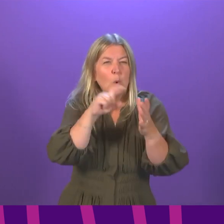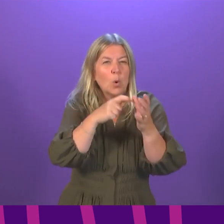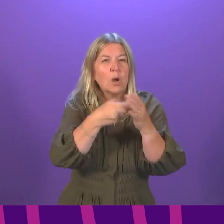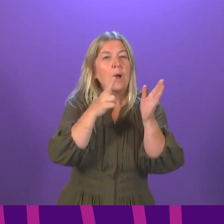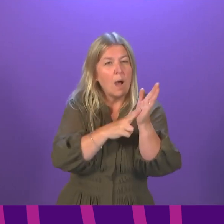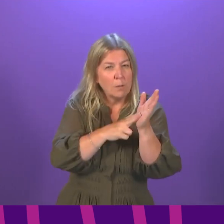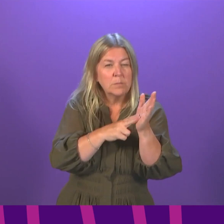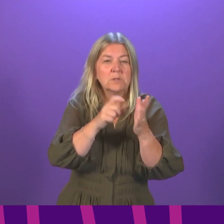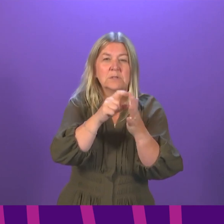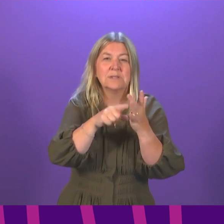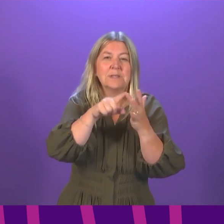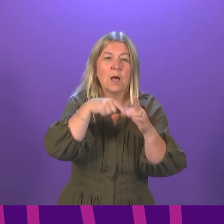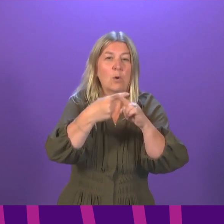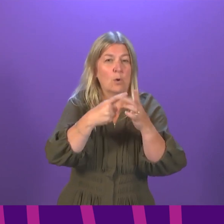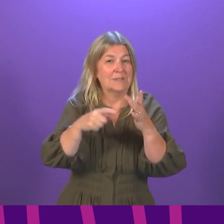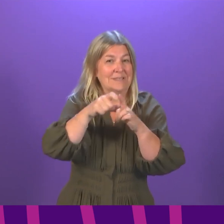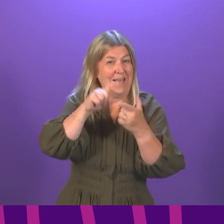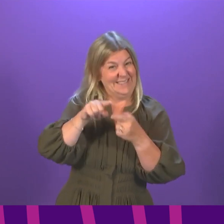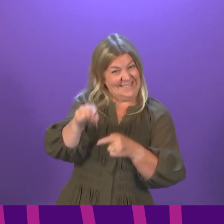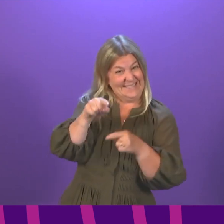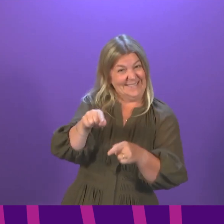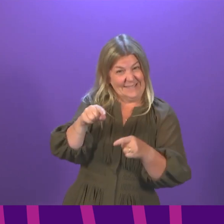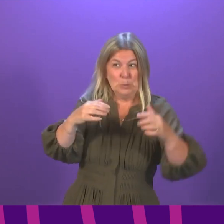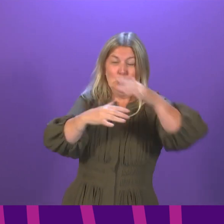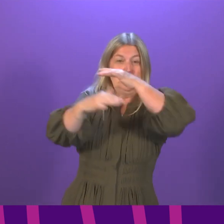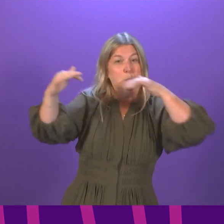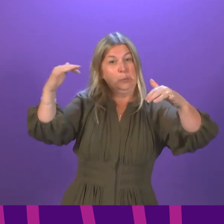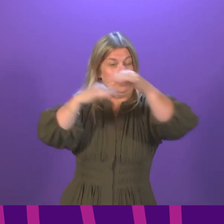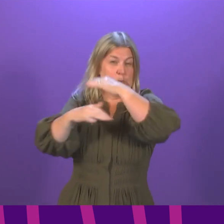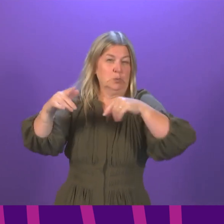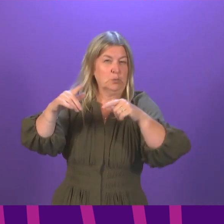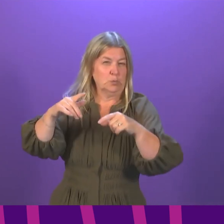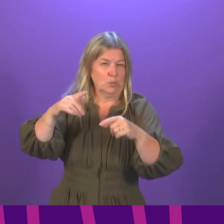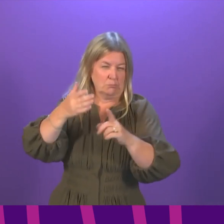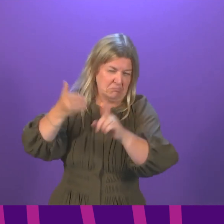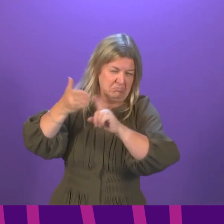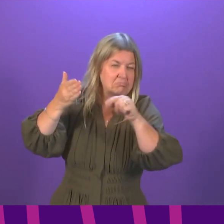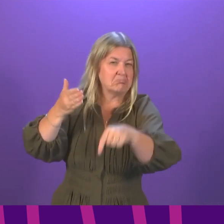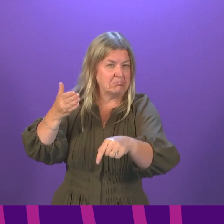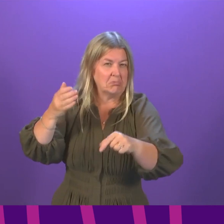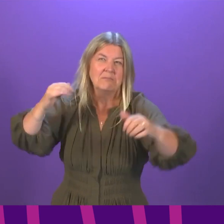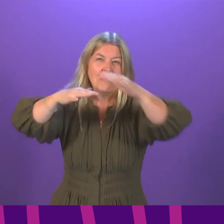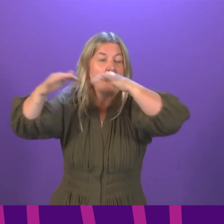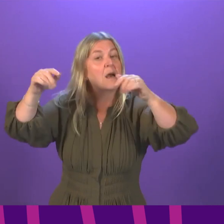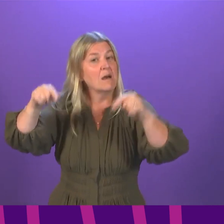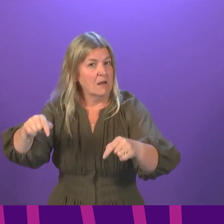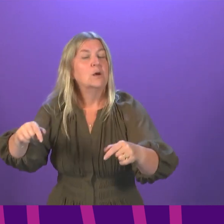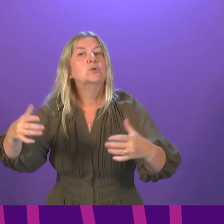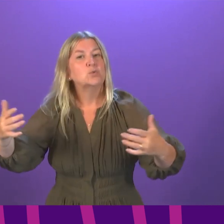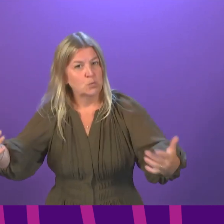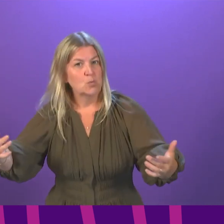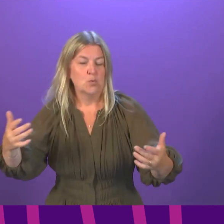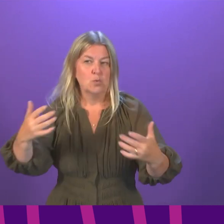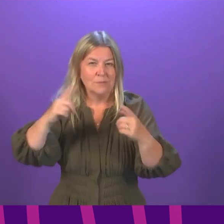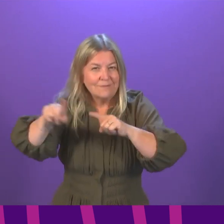assess whether further improvements to ventilation are required. Local authorities, I know, will be continuing to liaise with schools,